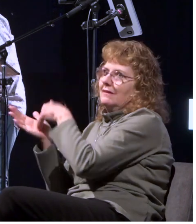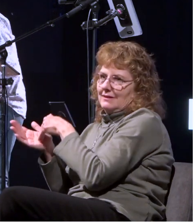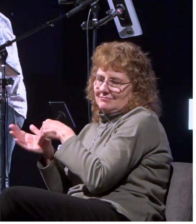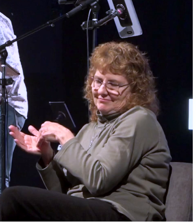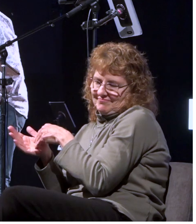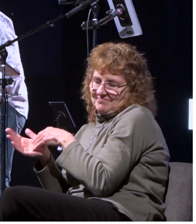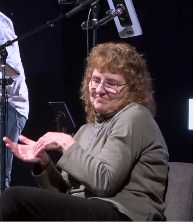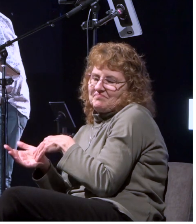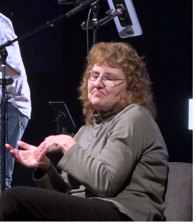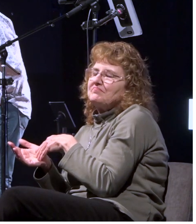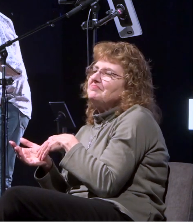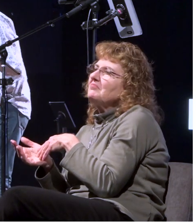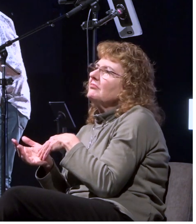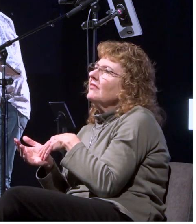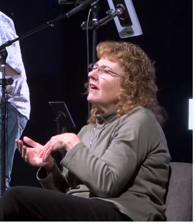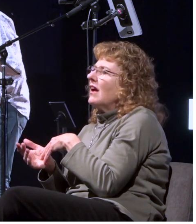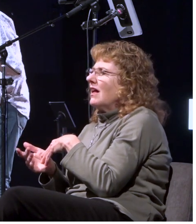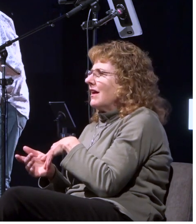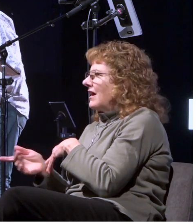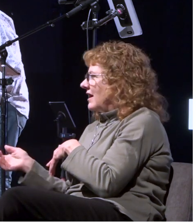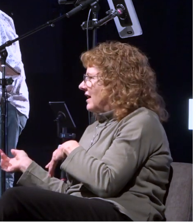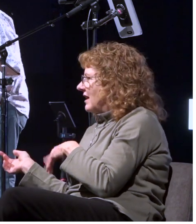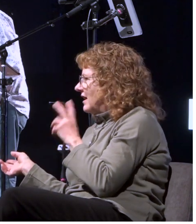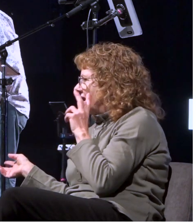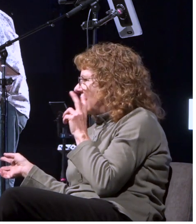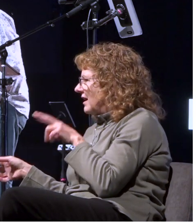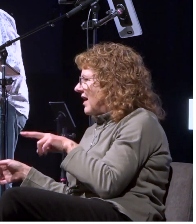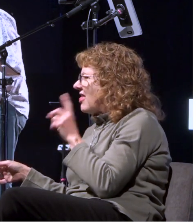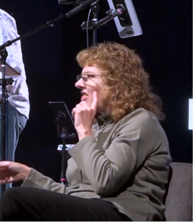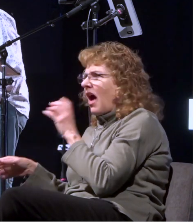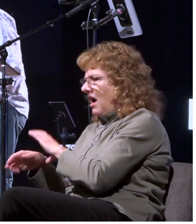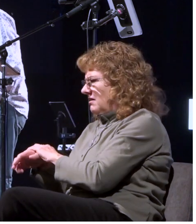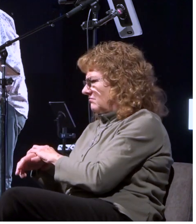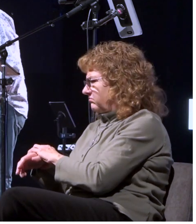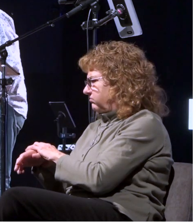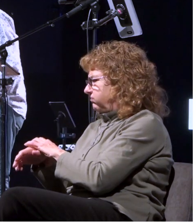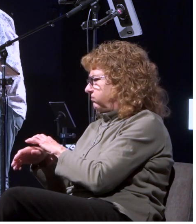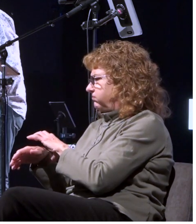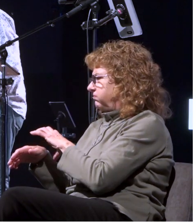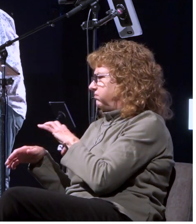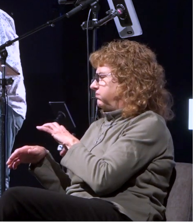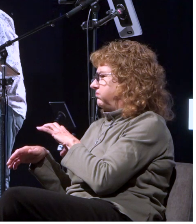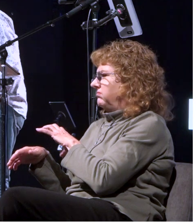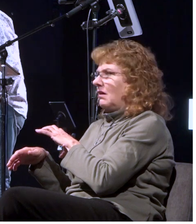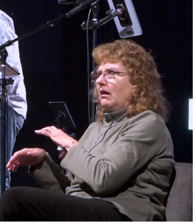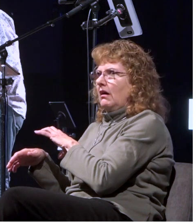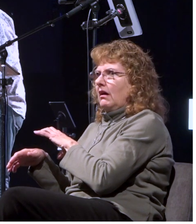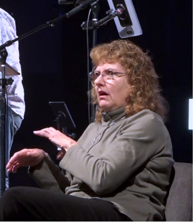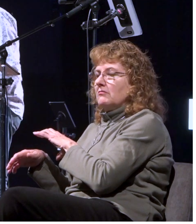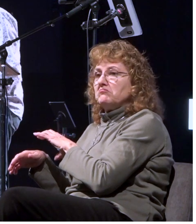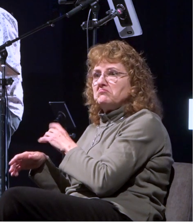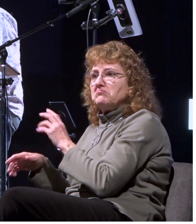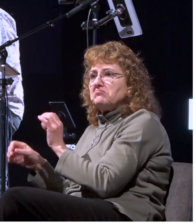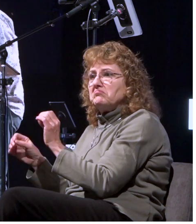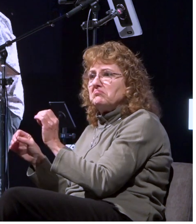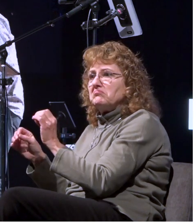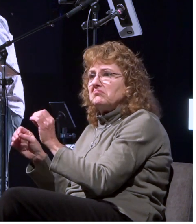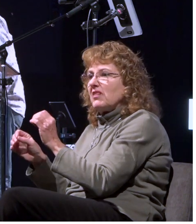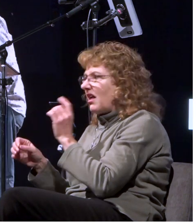verse six however they were expecting that he would swell up or suddenly fall down dead but after they had looked at him for a long time they're watching this guy like a hawk